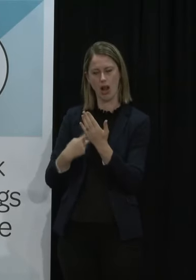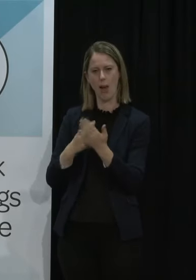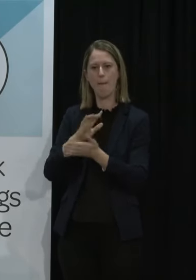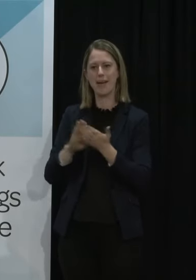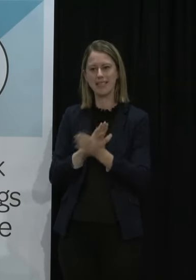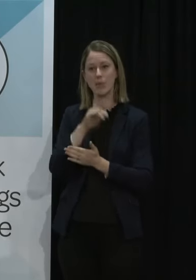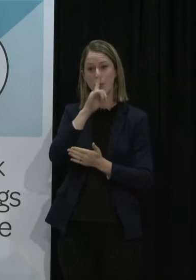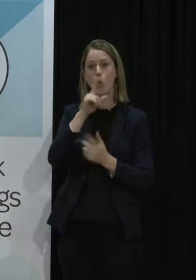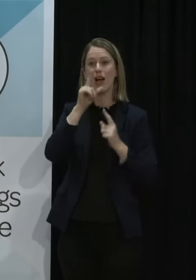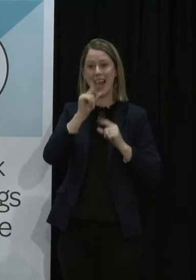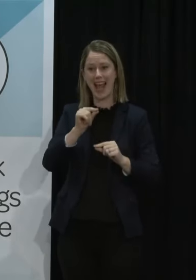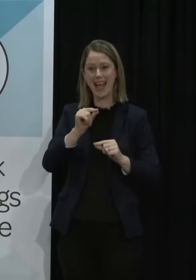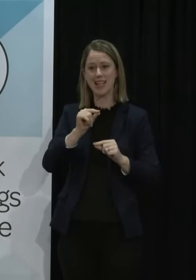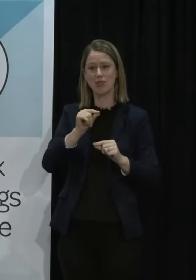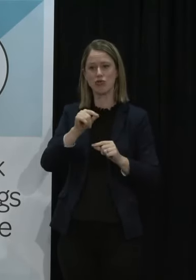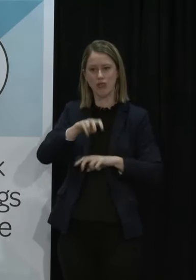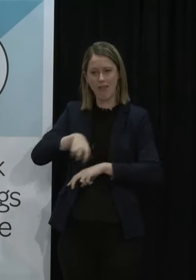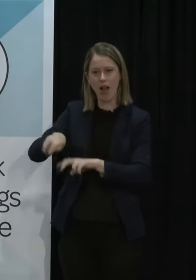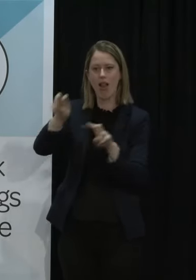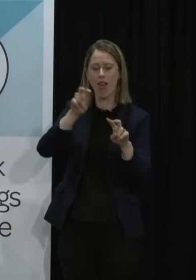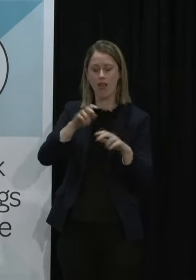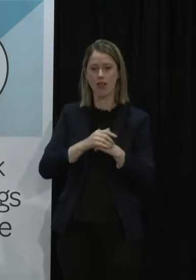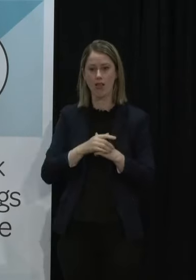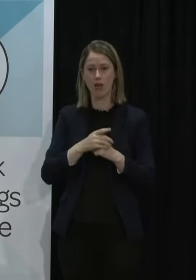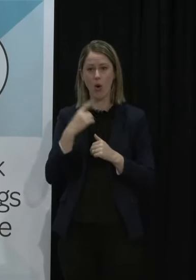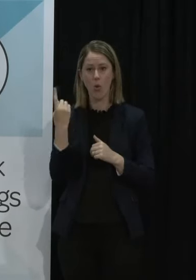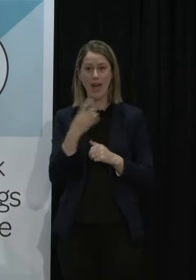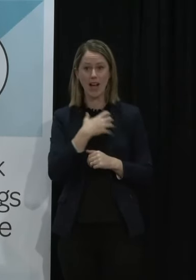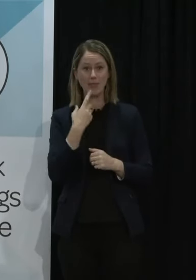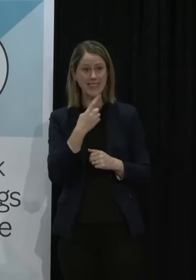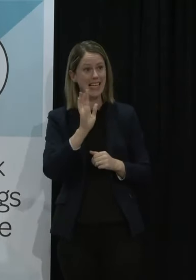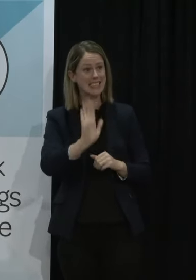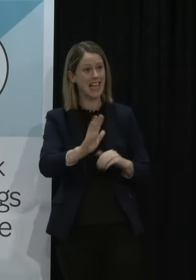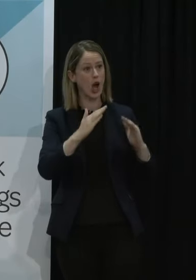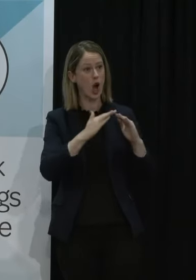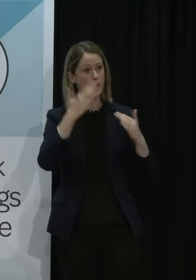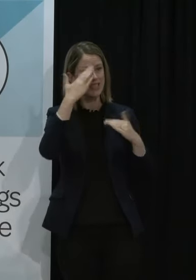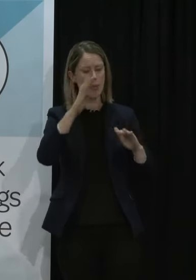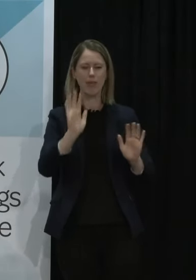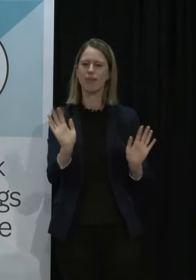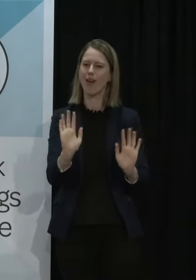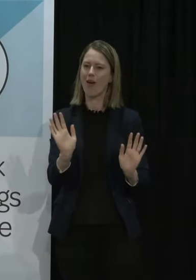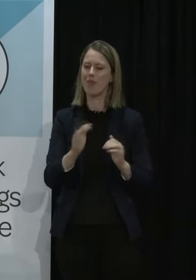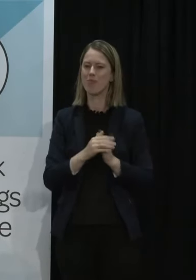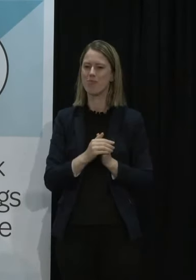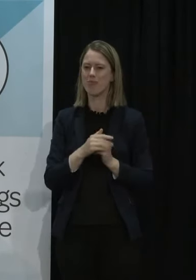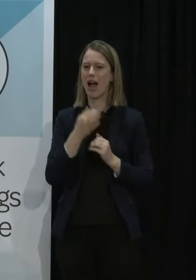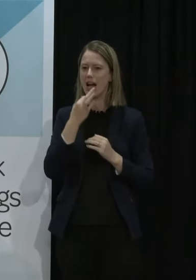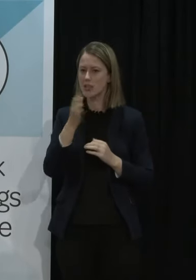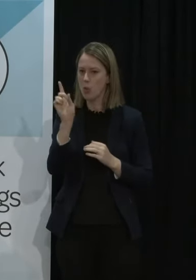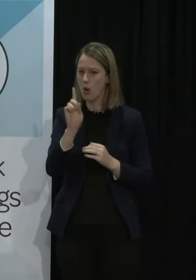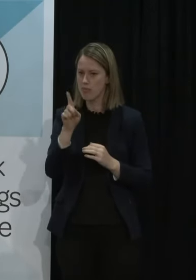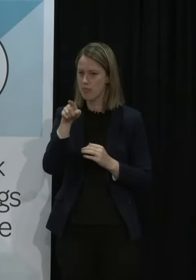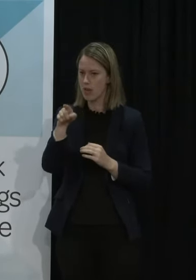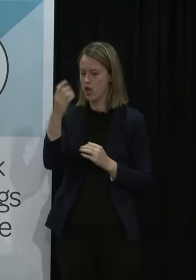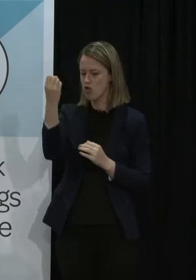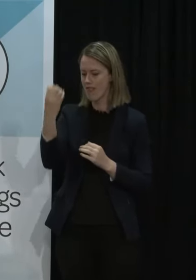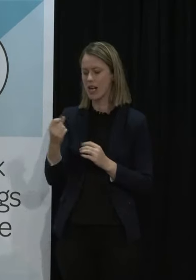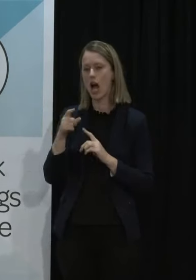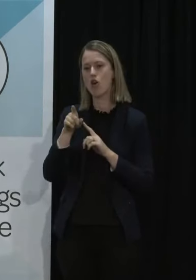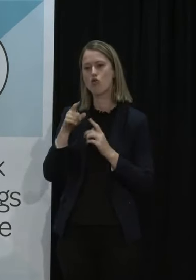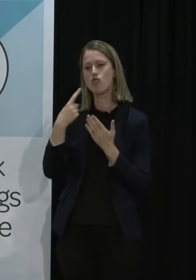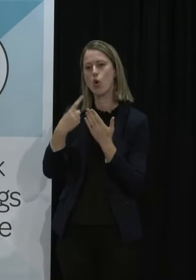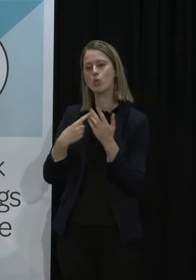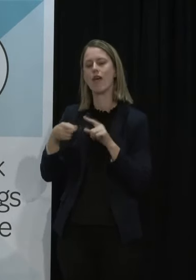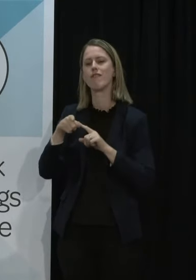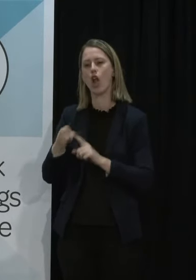movement so we are not asking people to stay home we're instead asking them to follow the rules wherever they are in